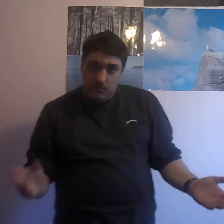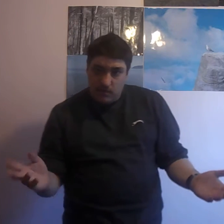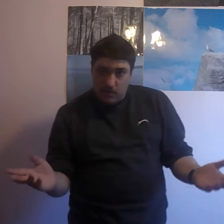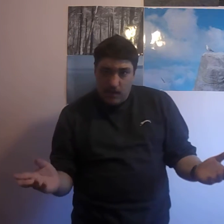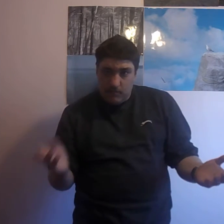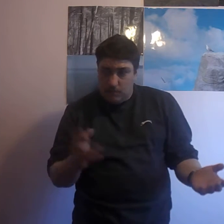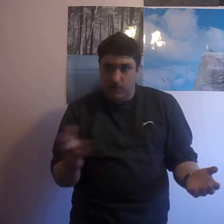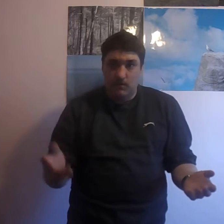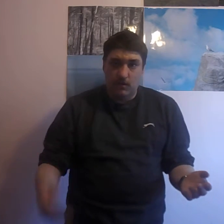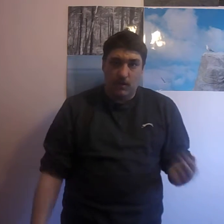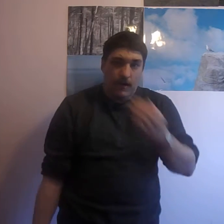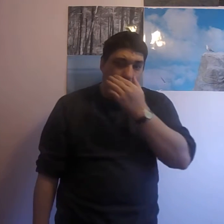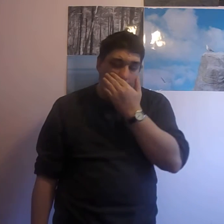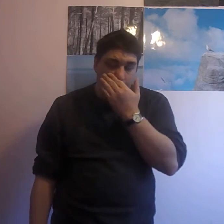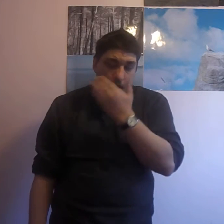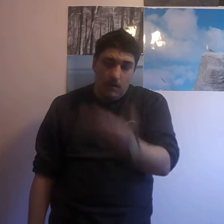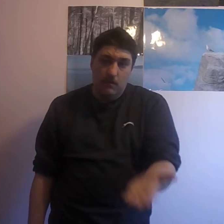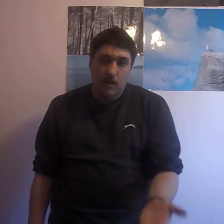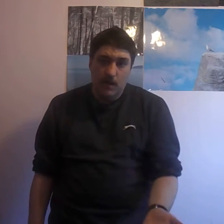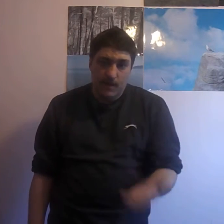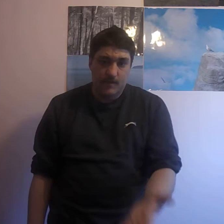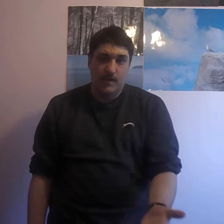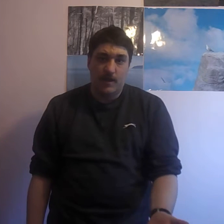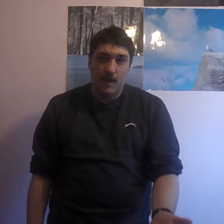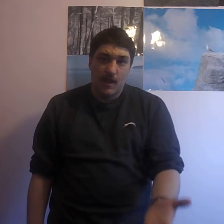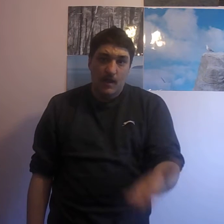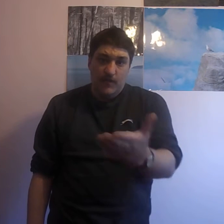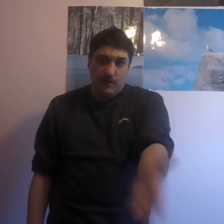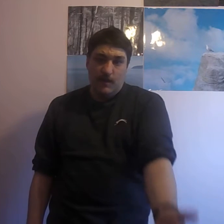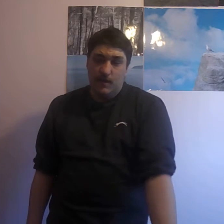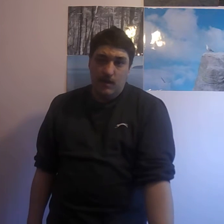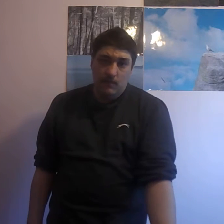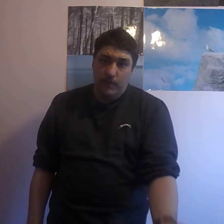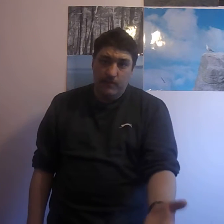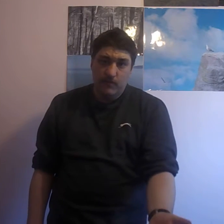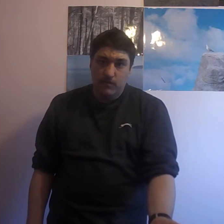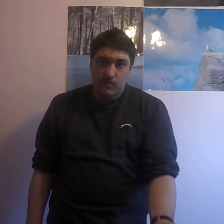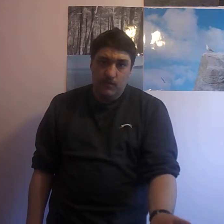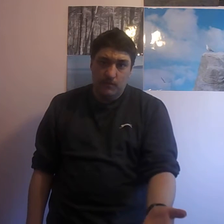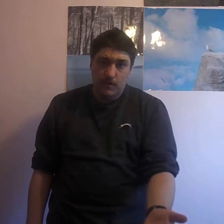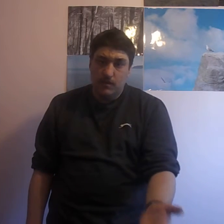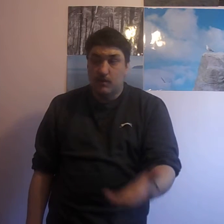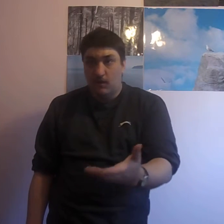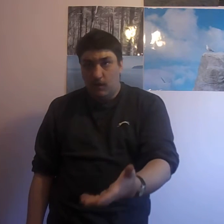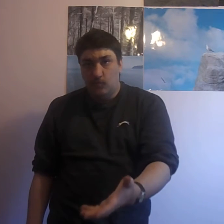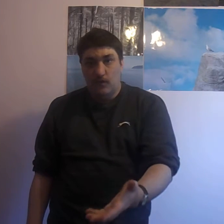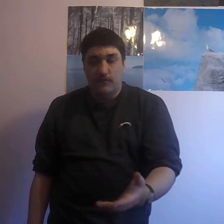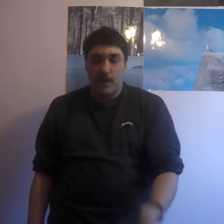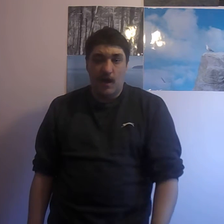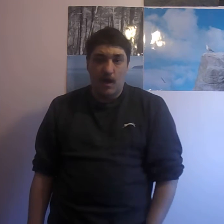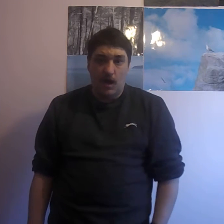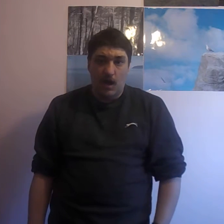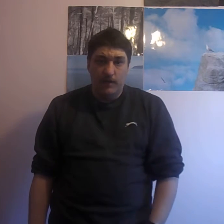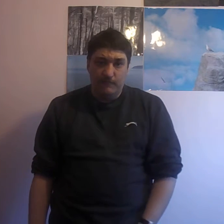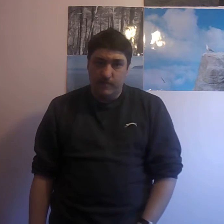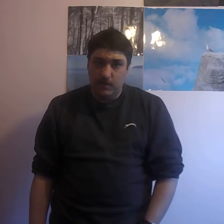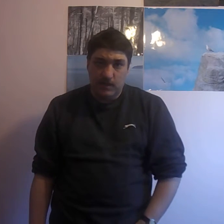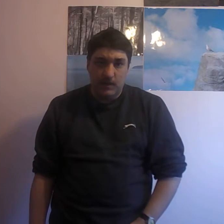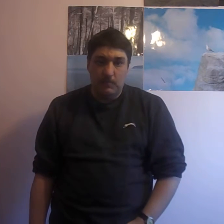games that are pure online. I can't. And like I said, things like Plants vs. Zombies, Garden Warfare, I've seen the gameplay.